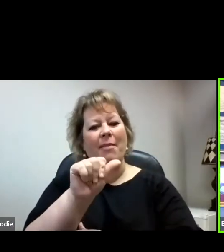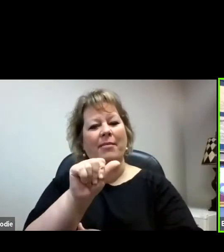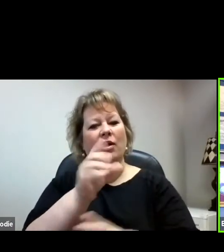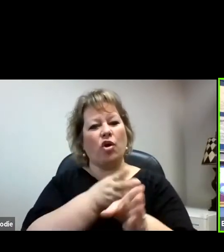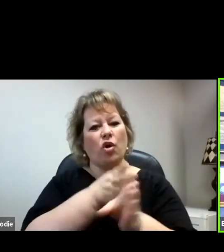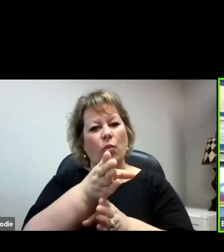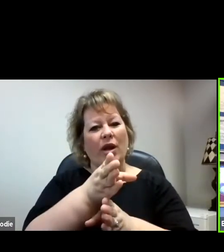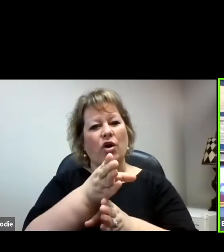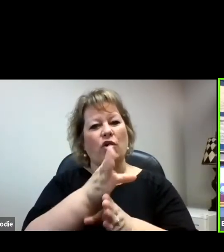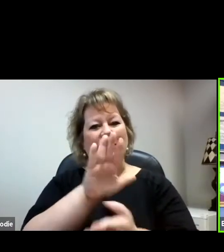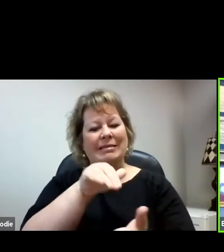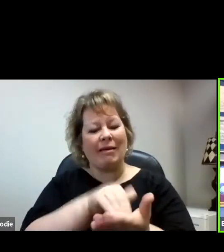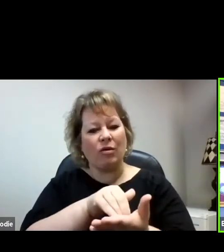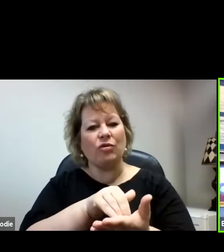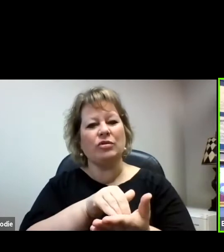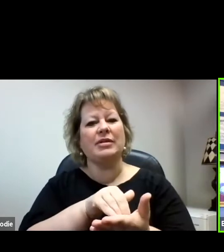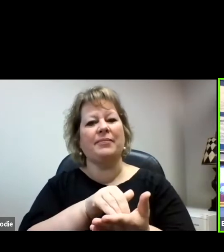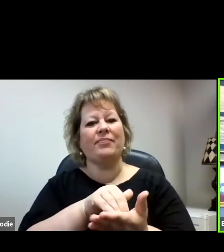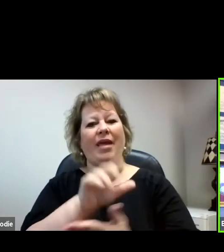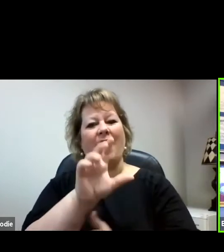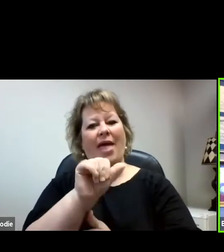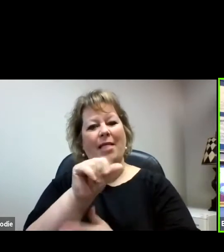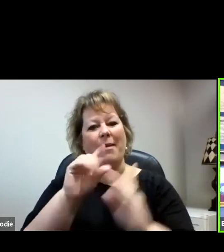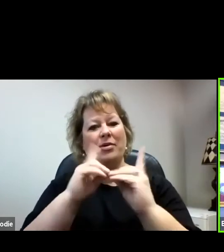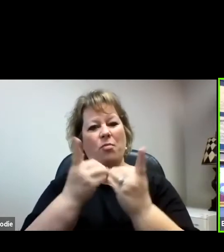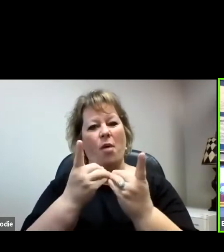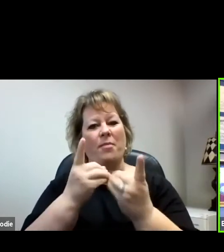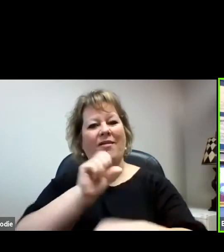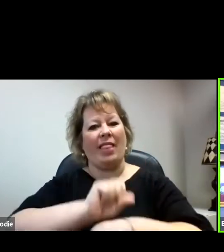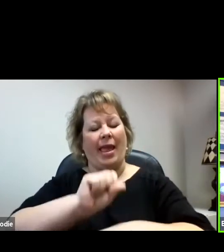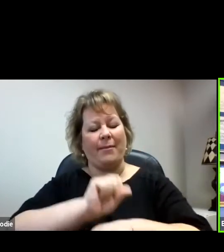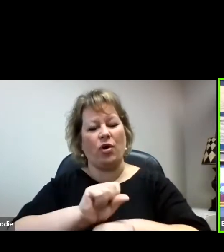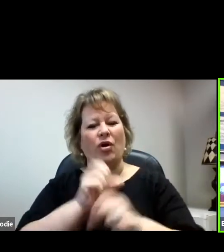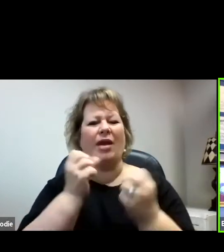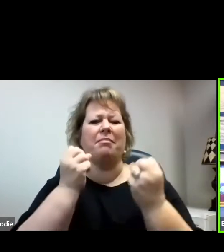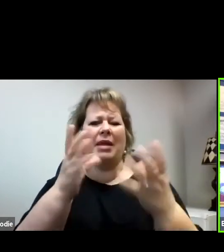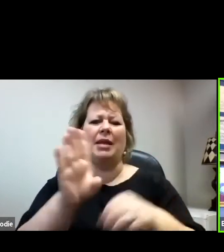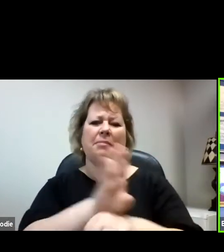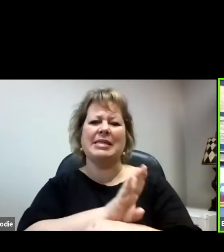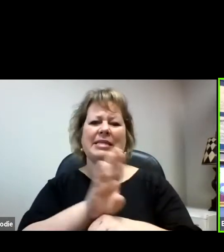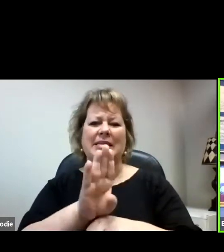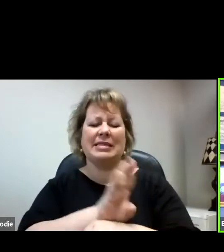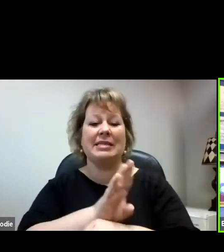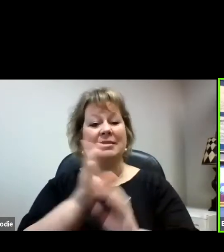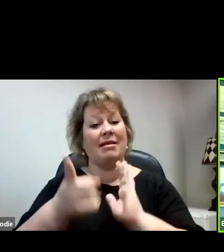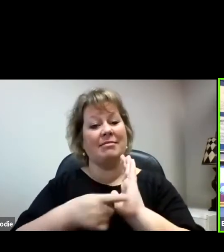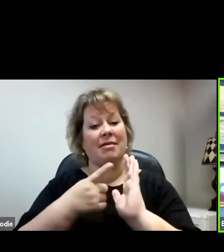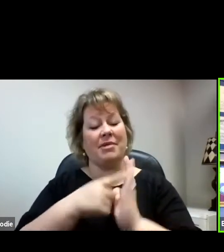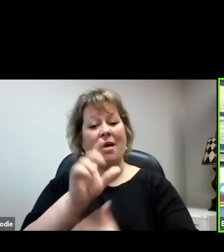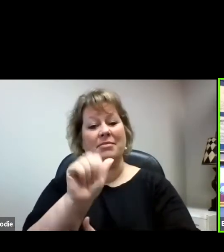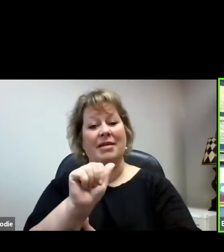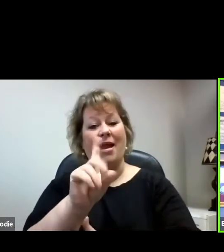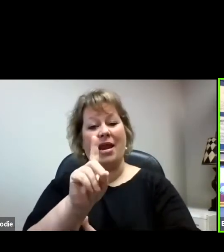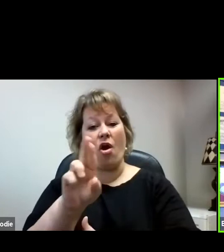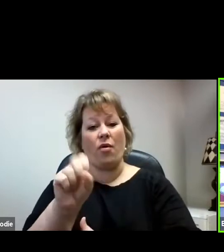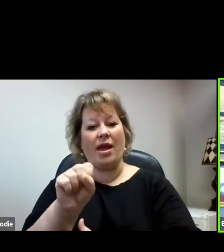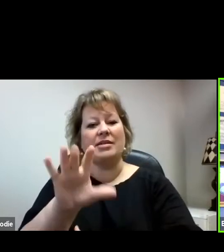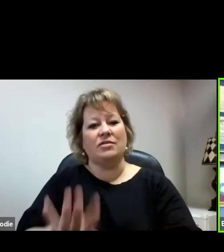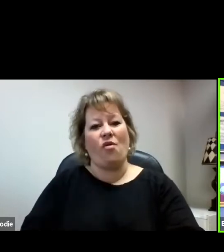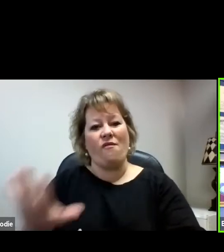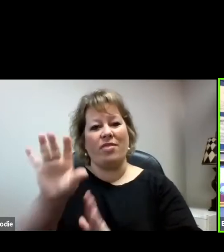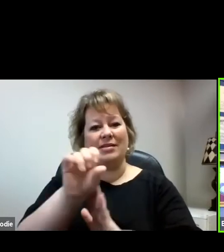and the career centers and many businesses, in some cases, ADRS across the state.